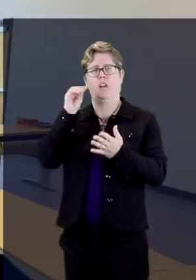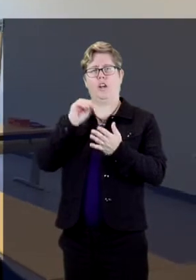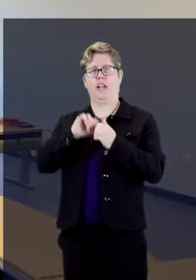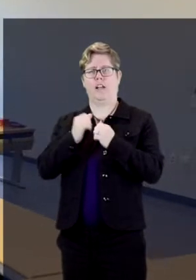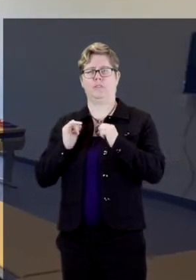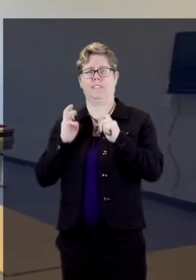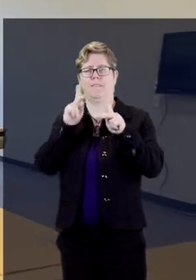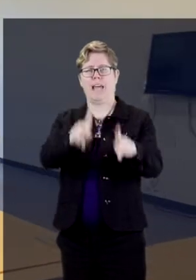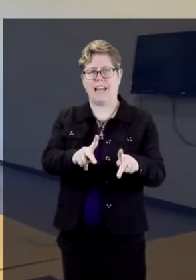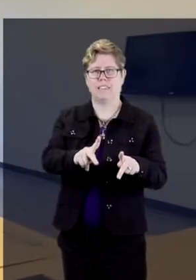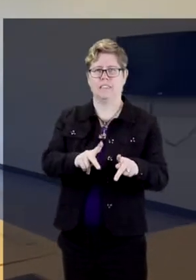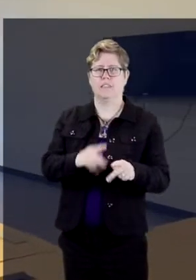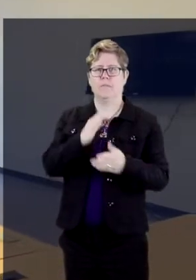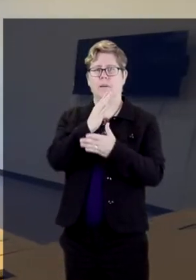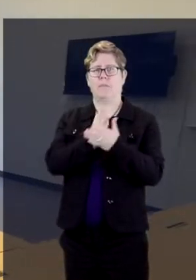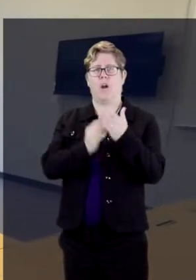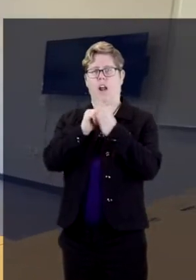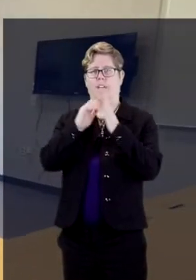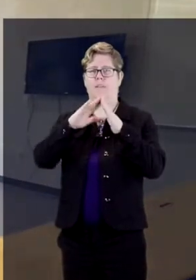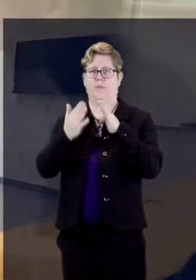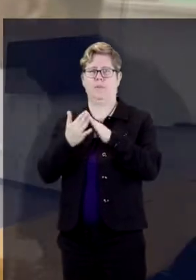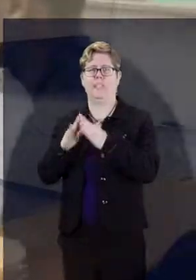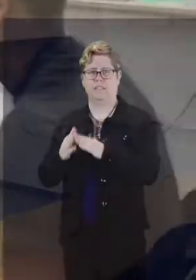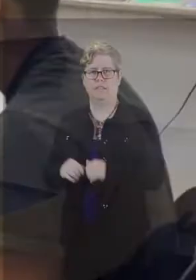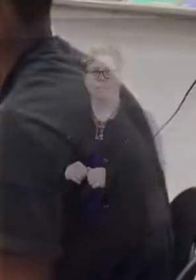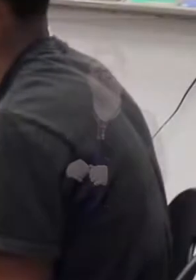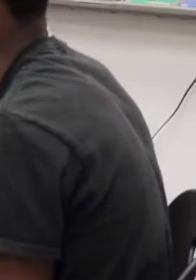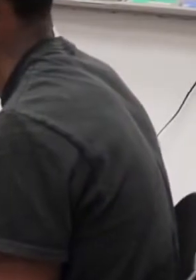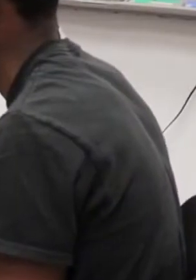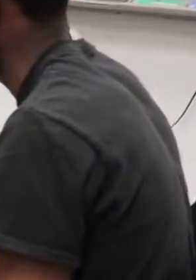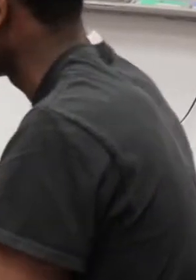understand how to give back and be a part of the community.